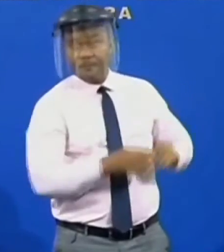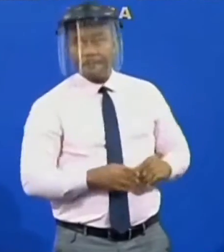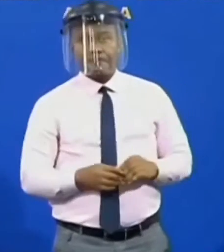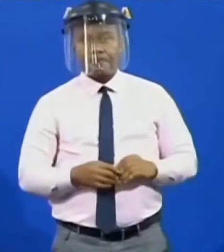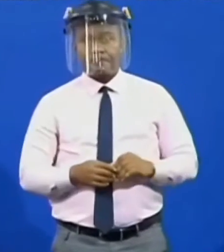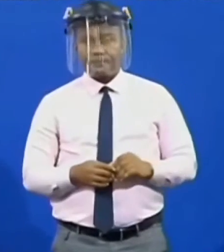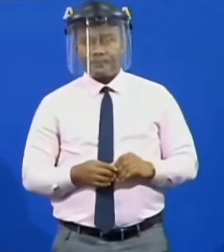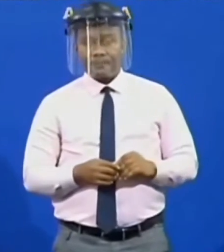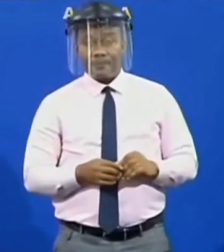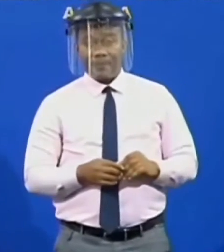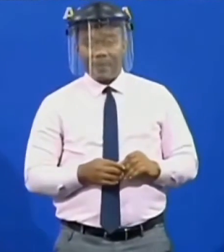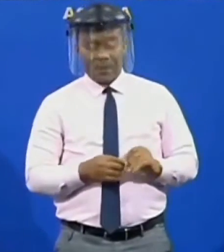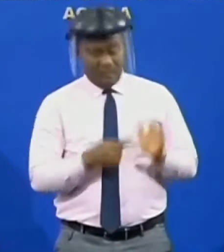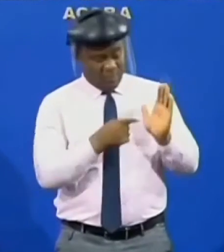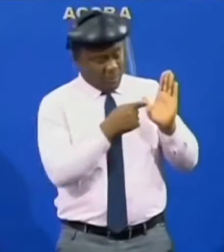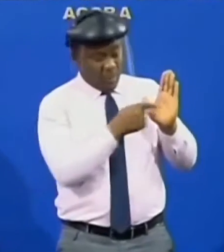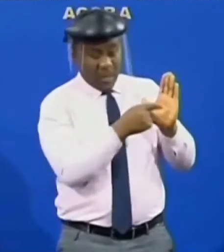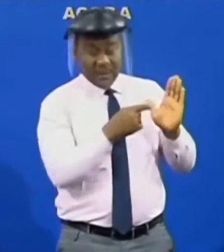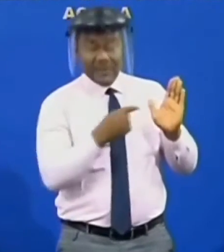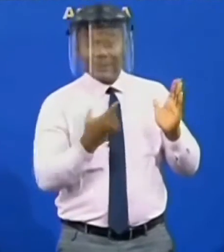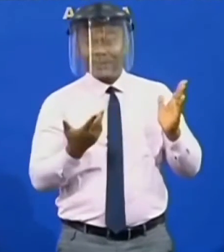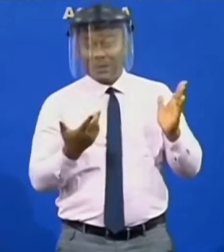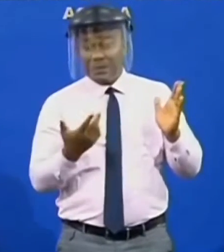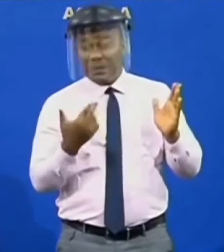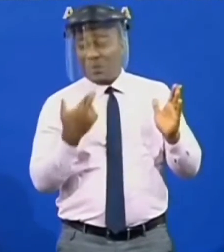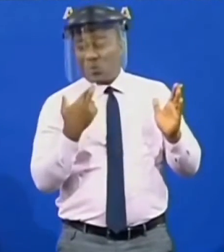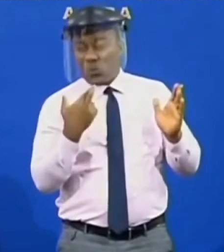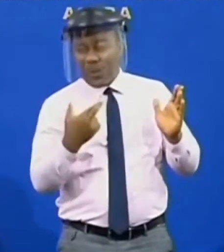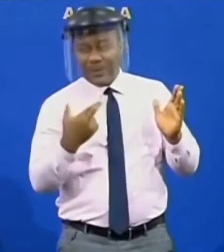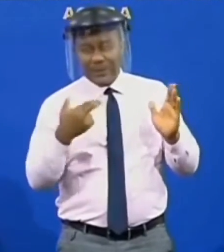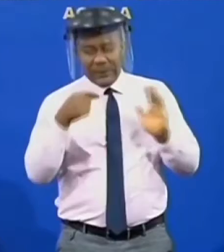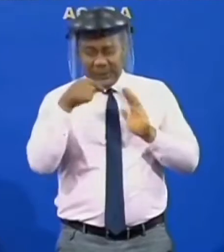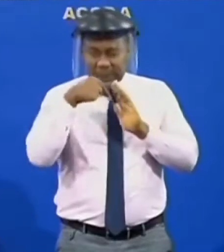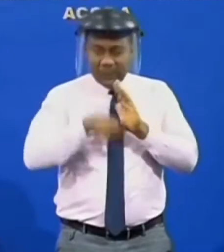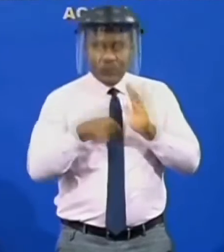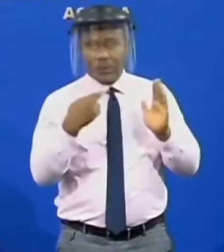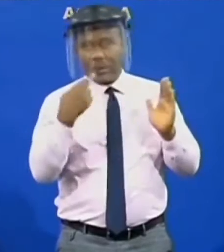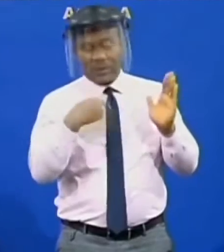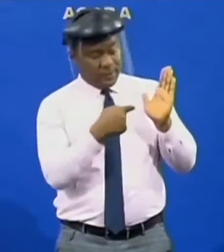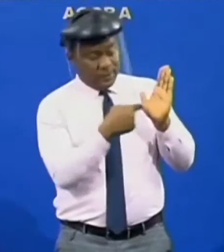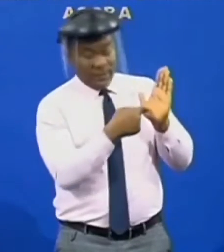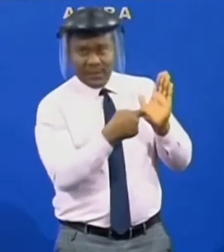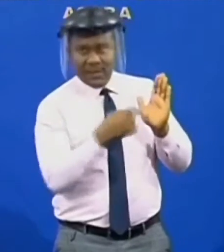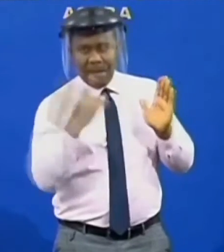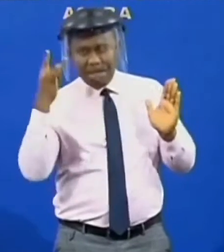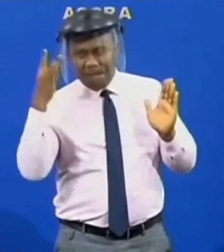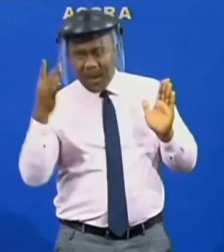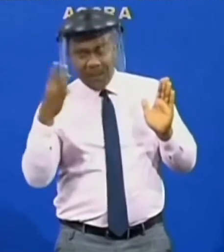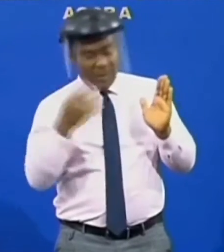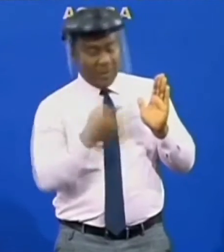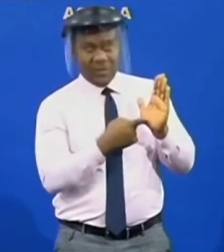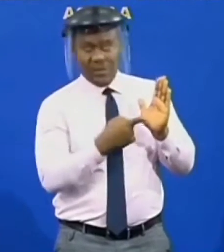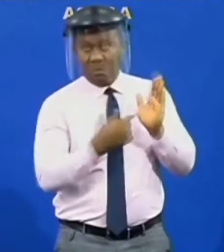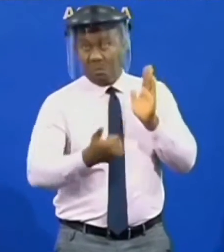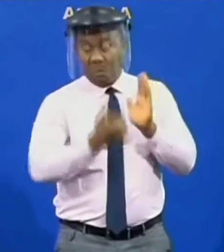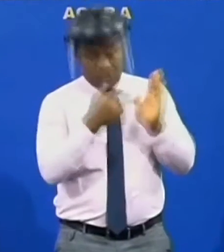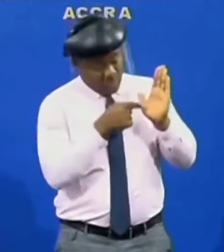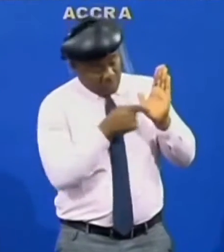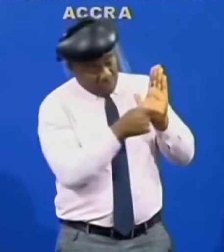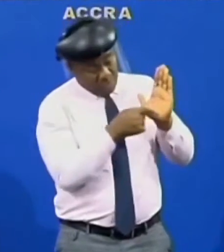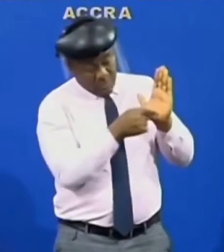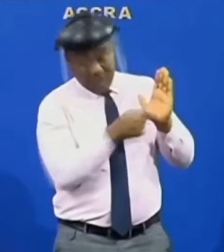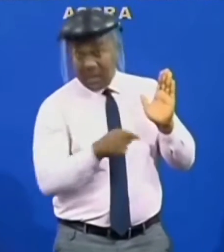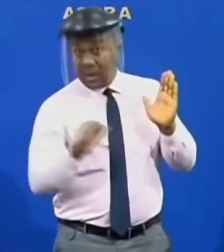darker the color, the greater the number of cases. And the darkest is in the greater Akra region with